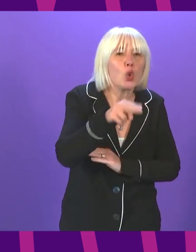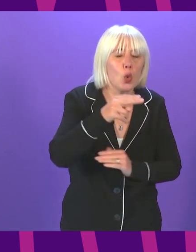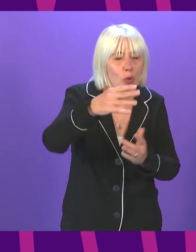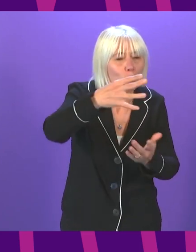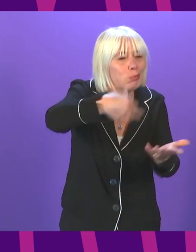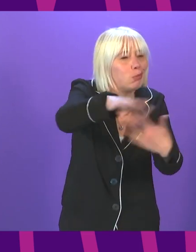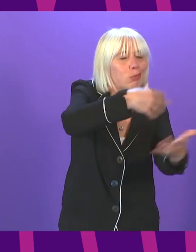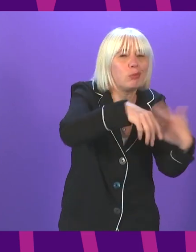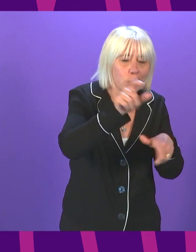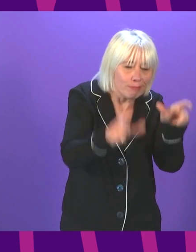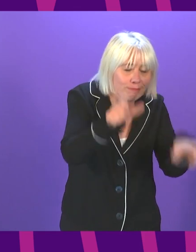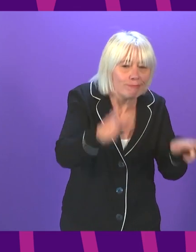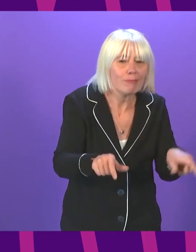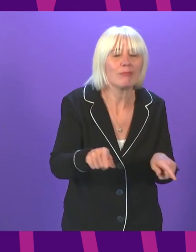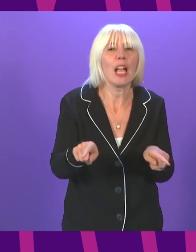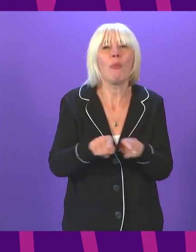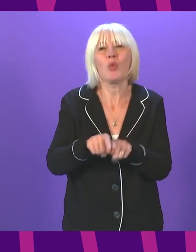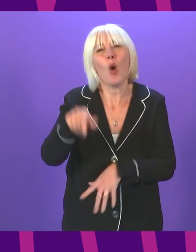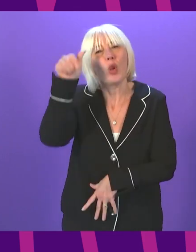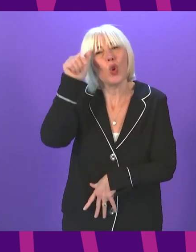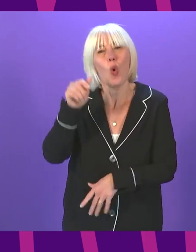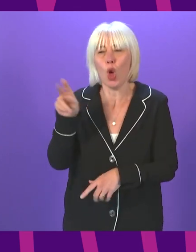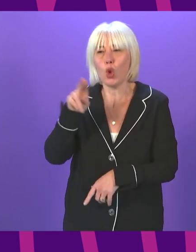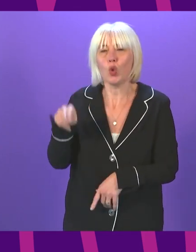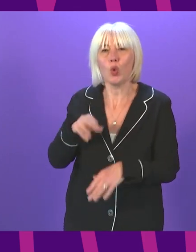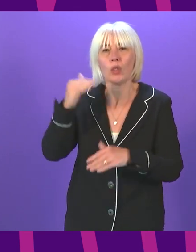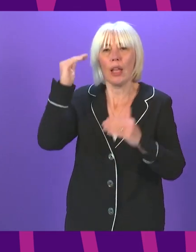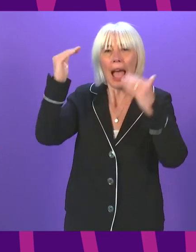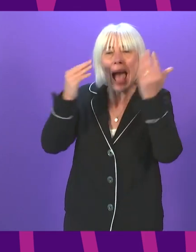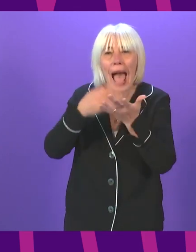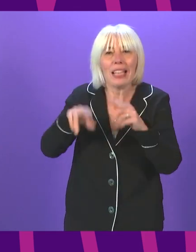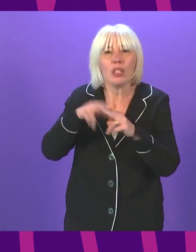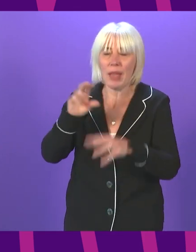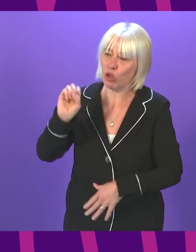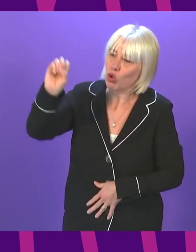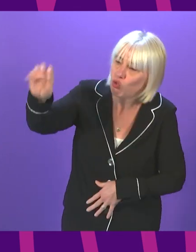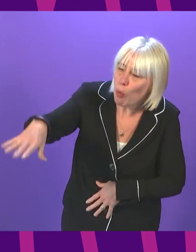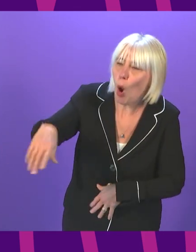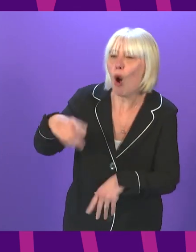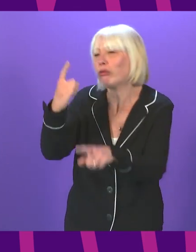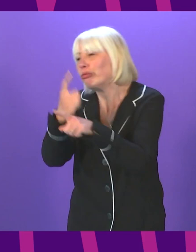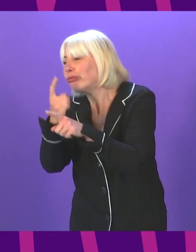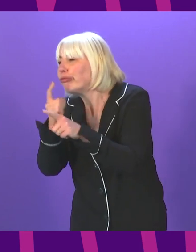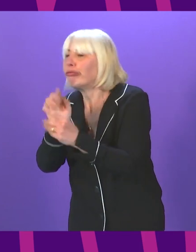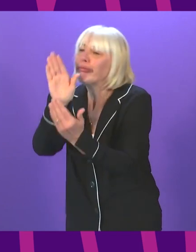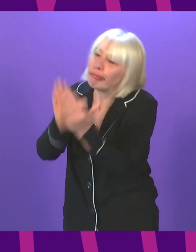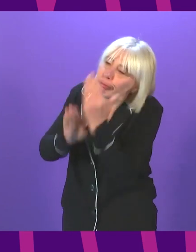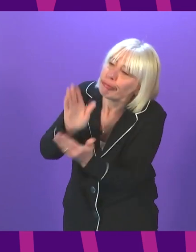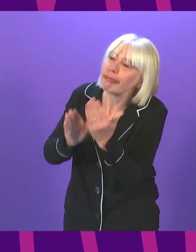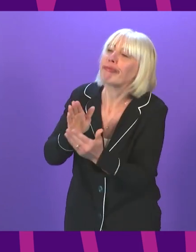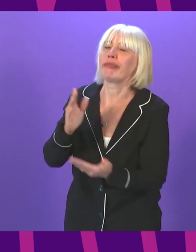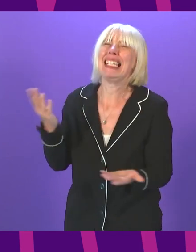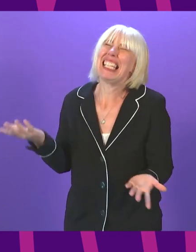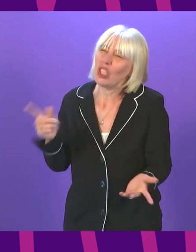because we know that there are certain ways – school drop-offs, for example – in which adults tend to mix more when schools are back. However, despite